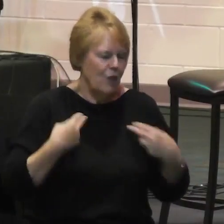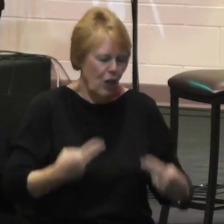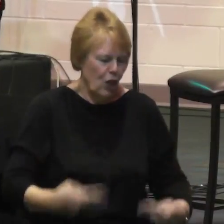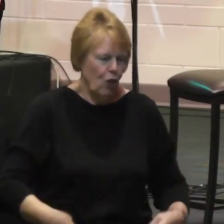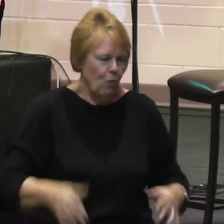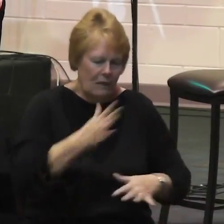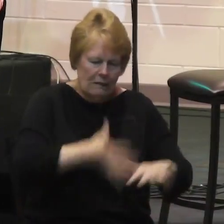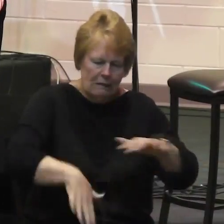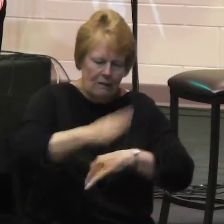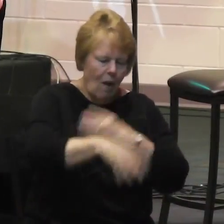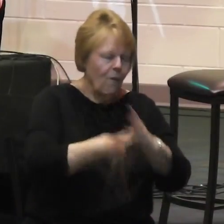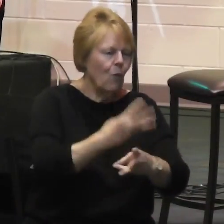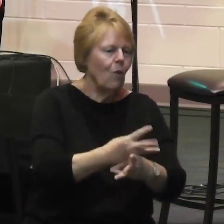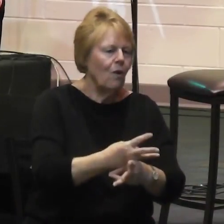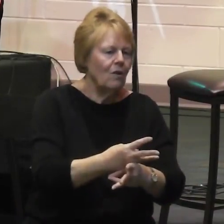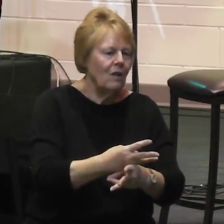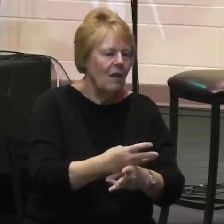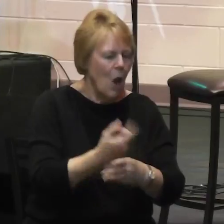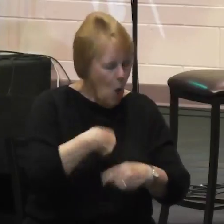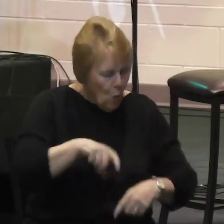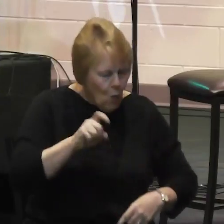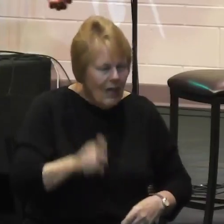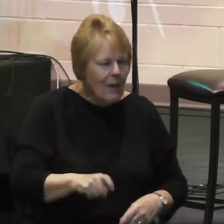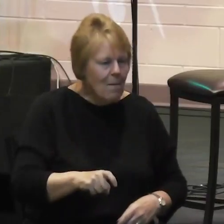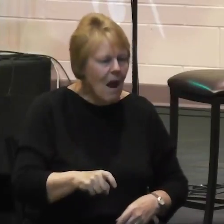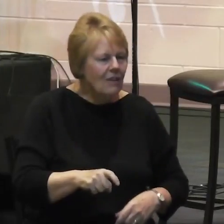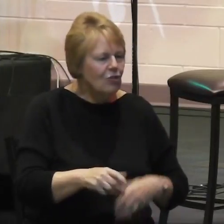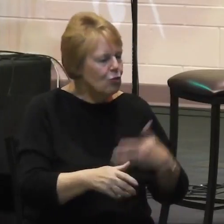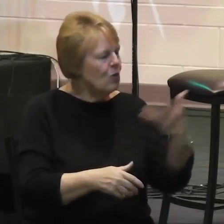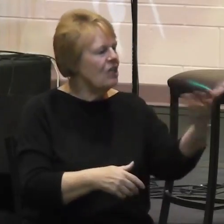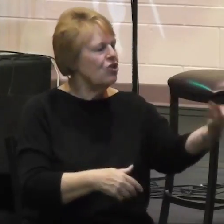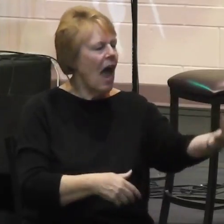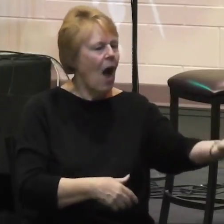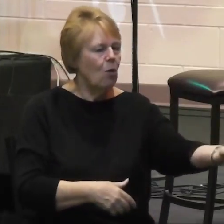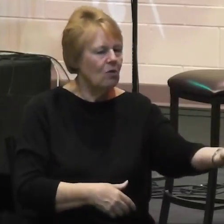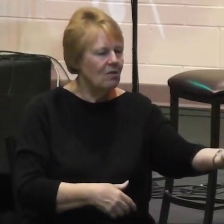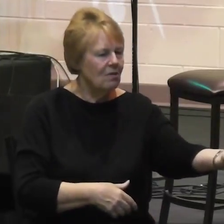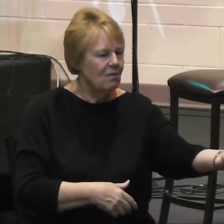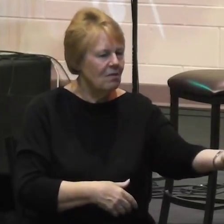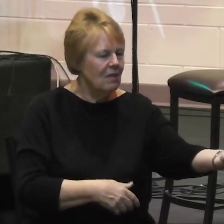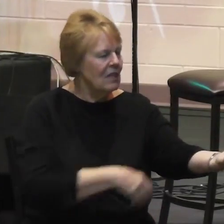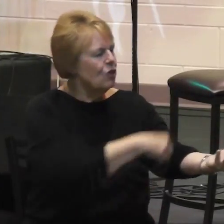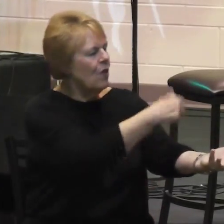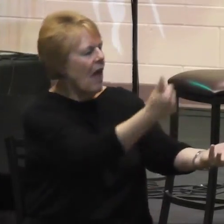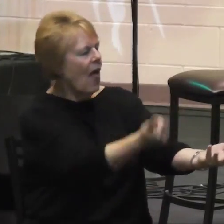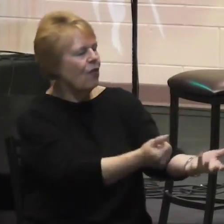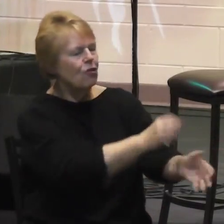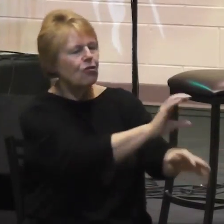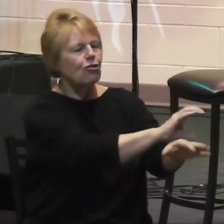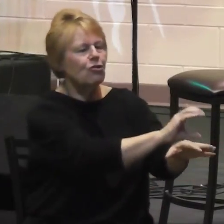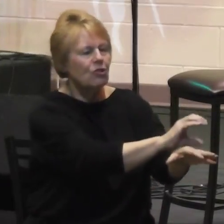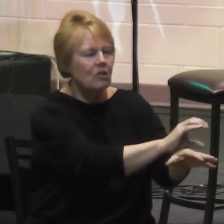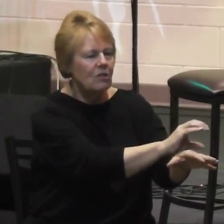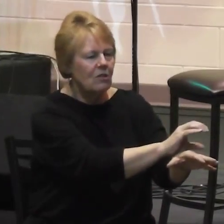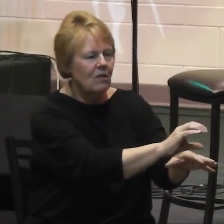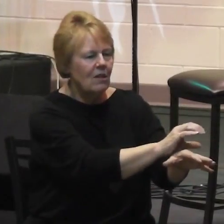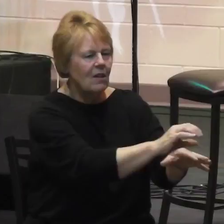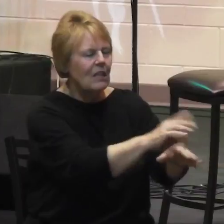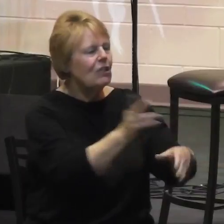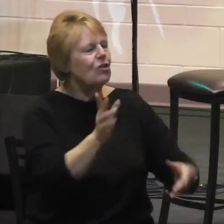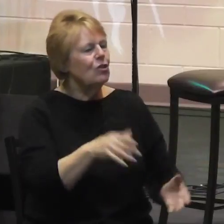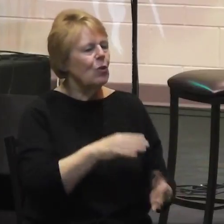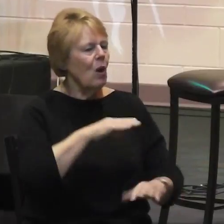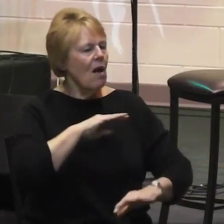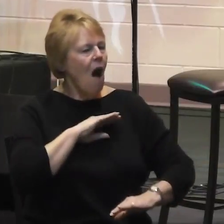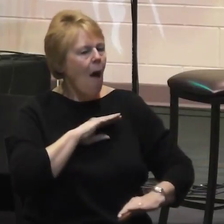a hand of unity to the neighboring church and work together with them towards accomplishing the mission that God has